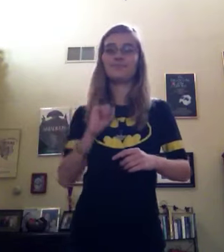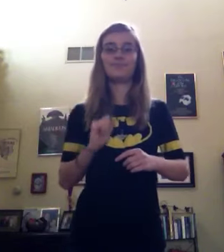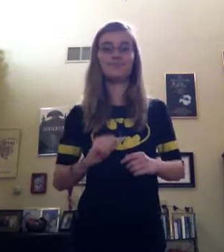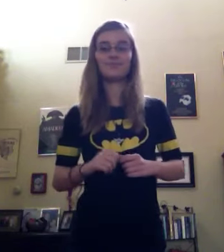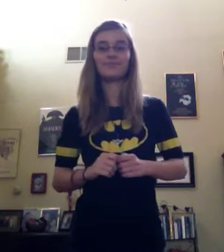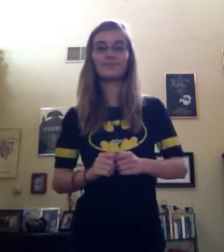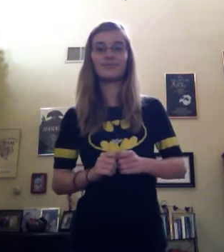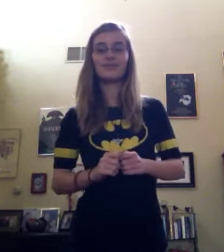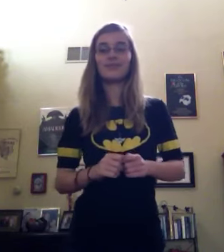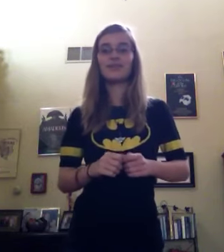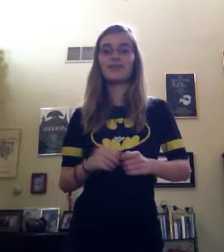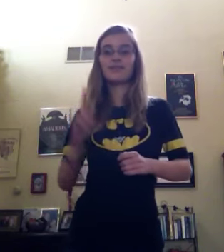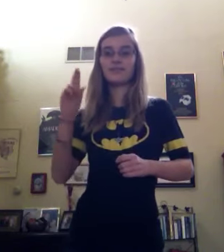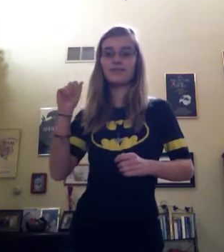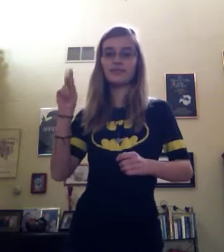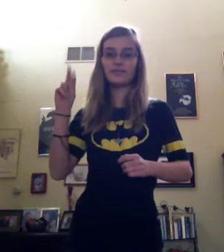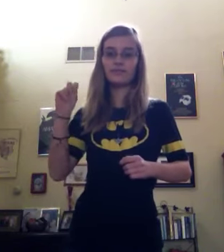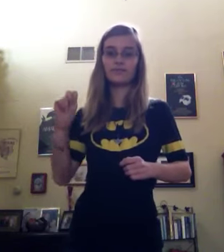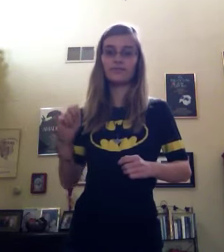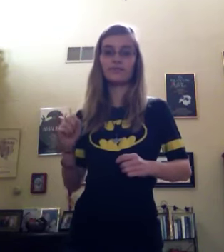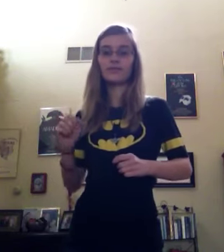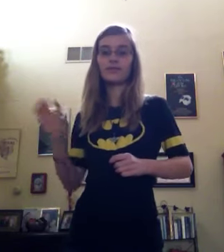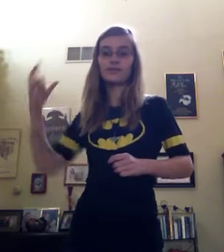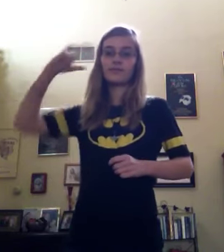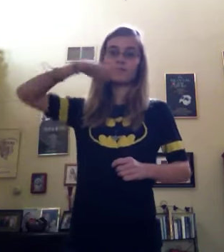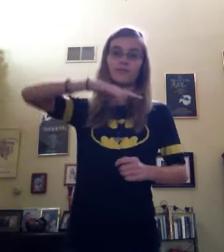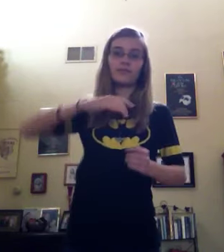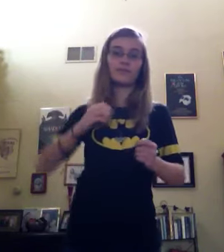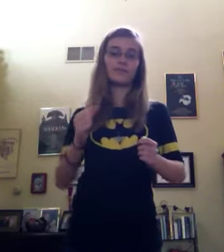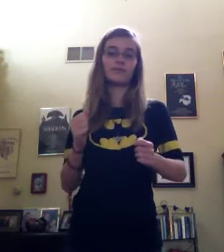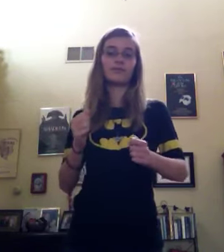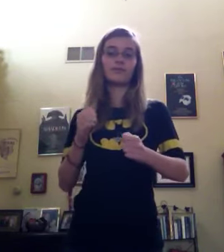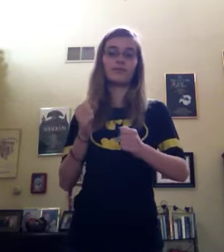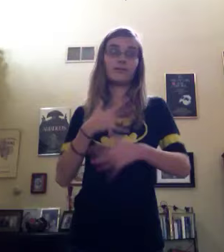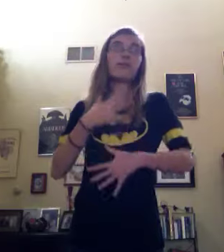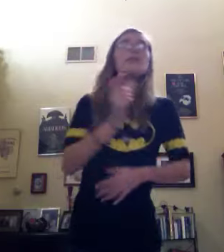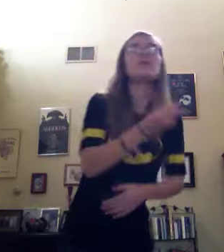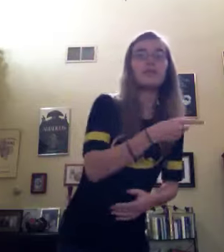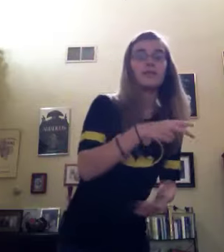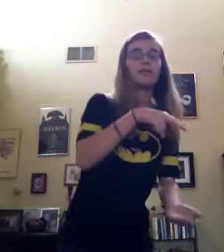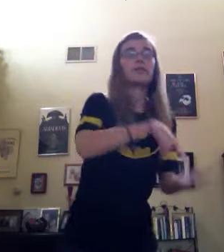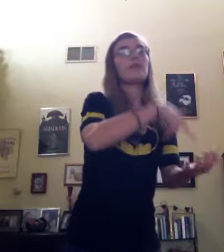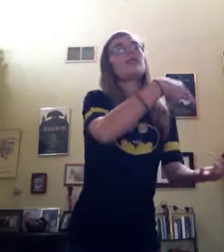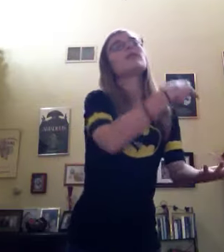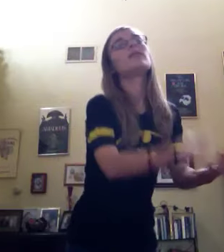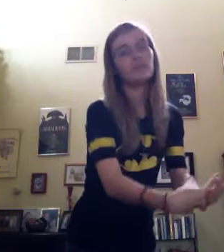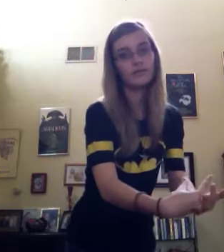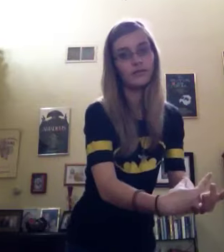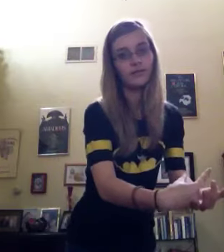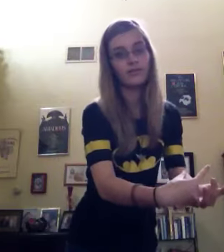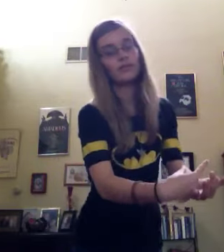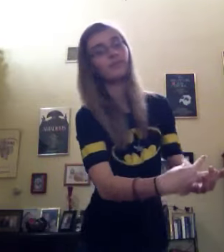A raven cried, croak, and they all tumbled down. Bumpity, bumpity, bump.